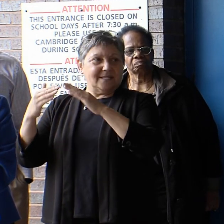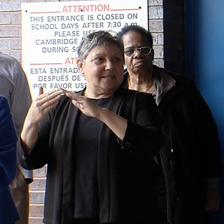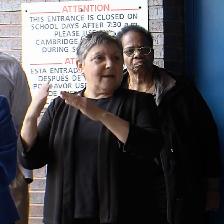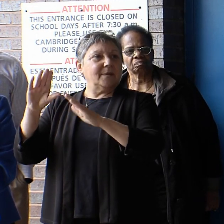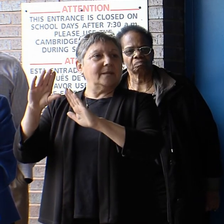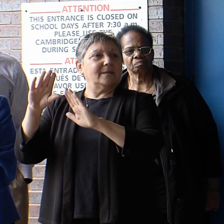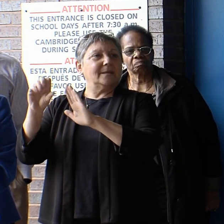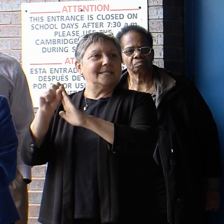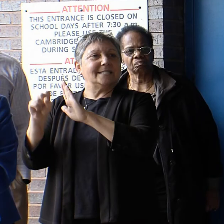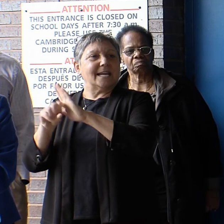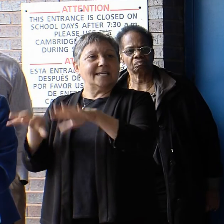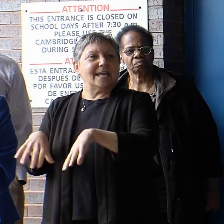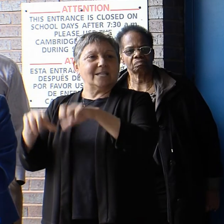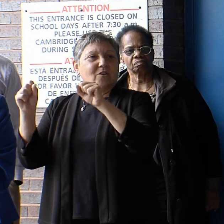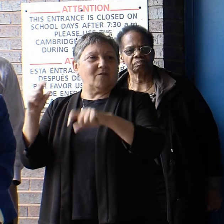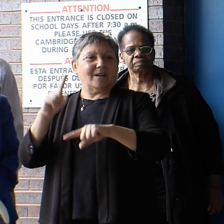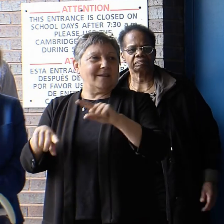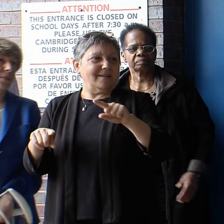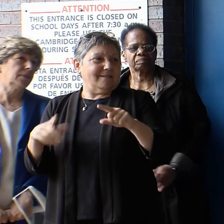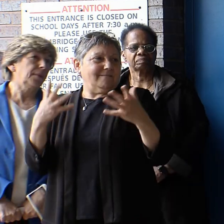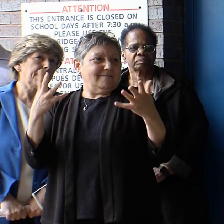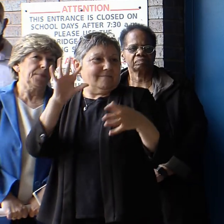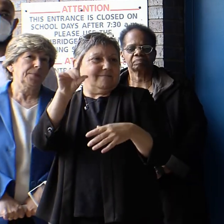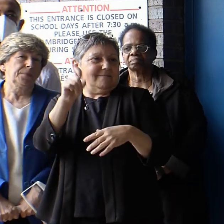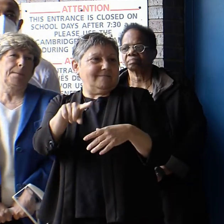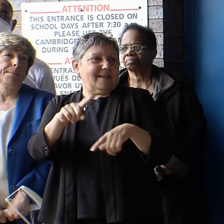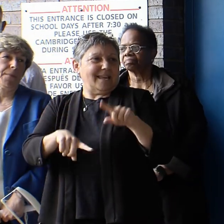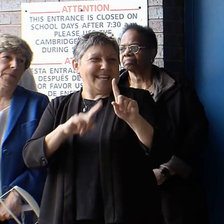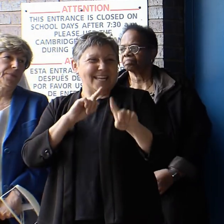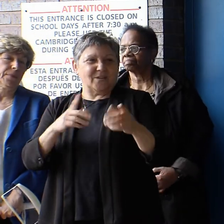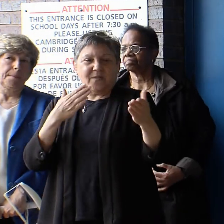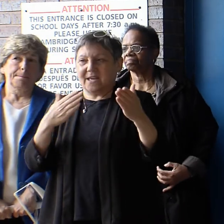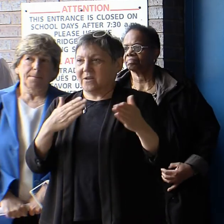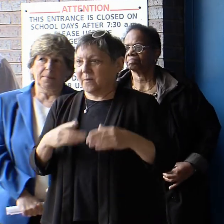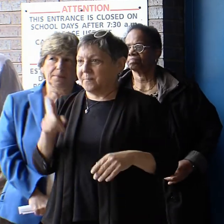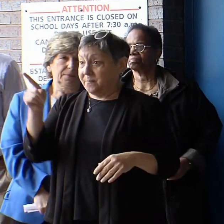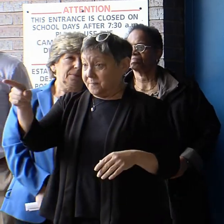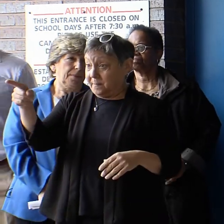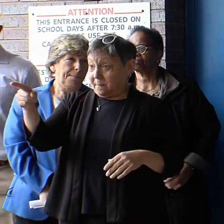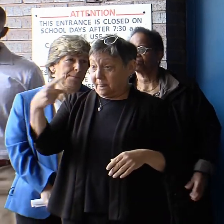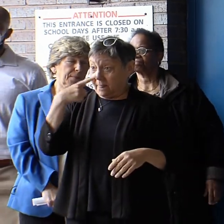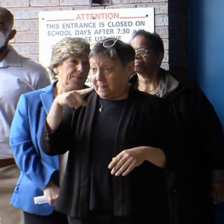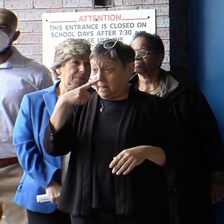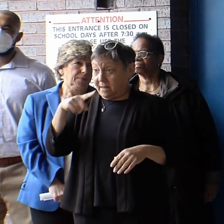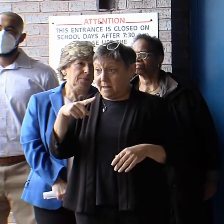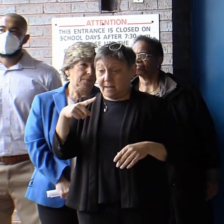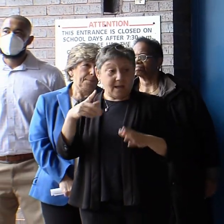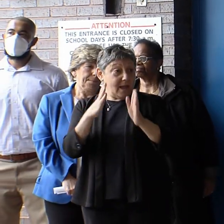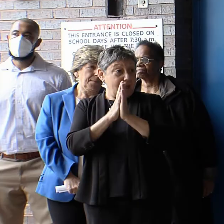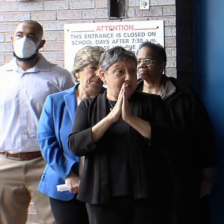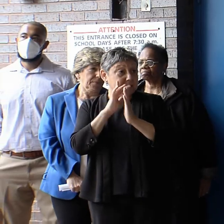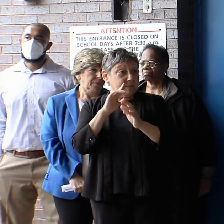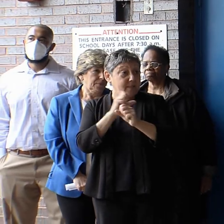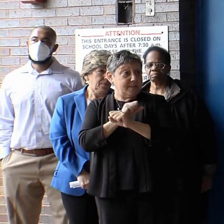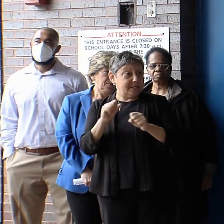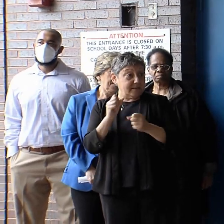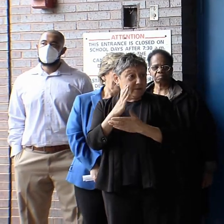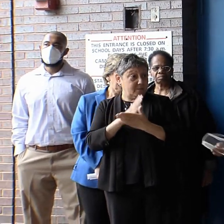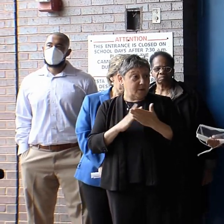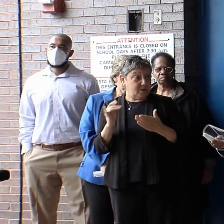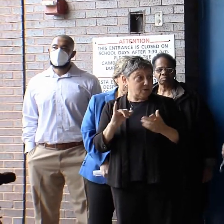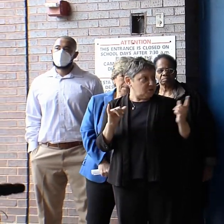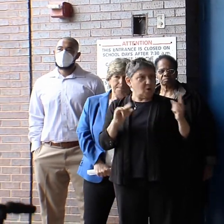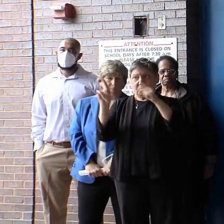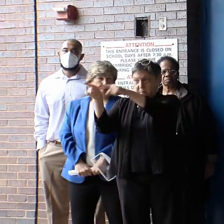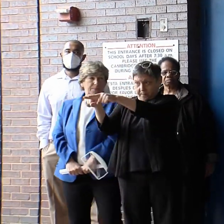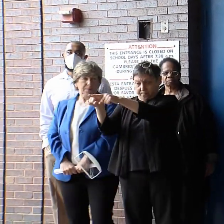make, potentially. Anyone else want to offer that? Okay, thank you, everyone. Dr. Casaldes, can you ask me about the school safety piece as well? Dr. Casaldes,